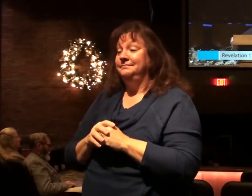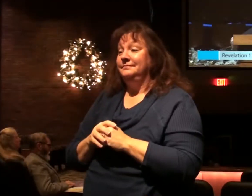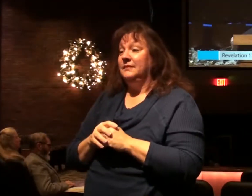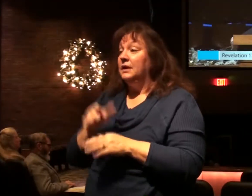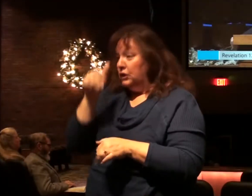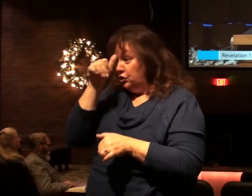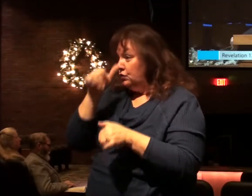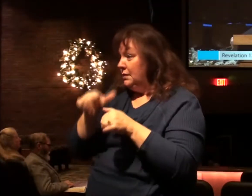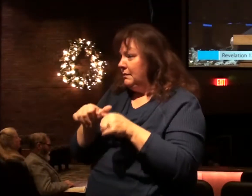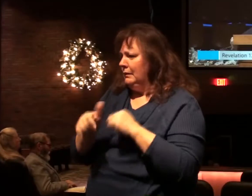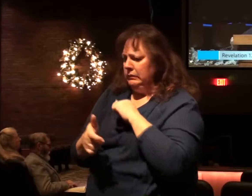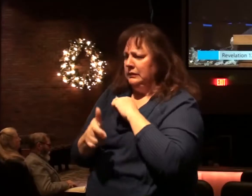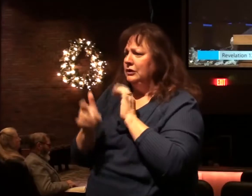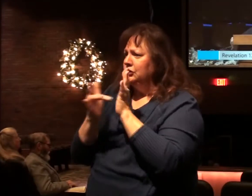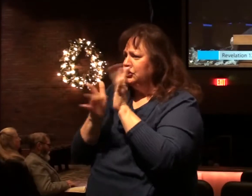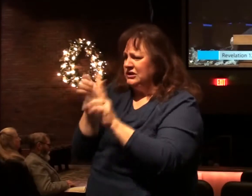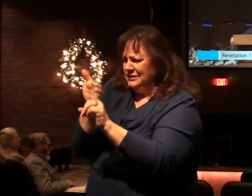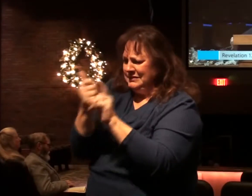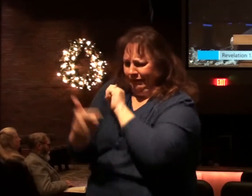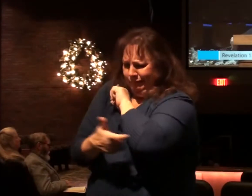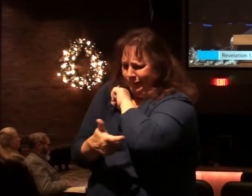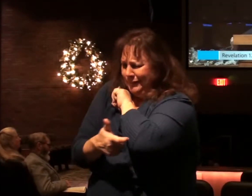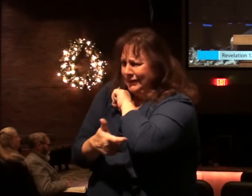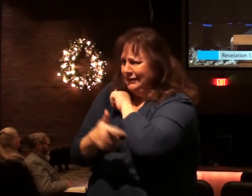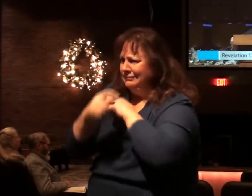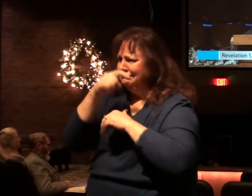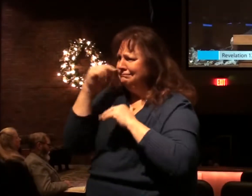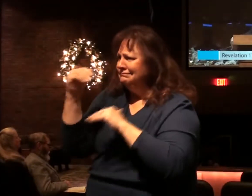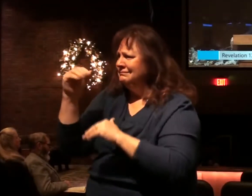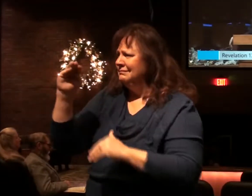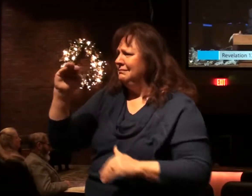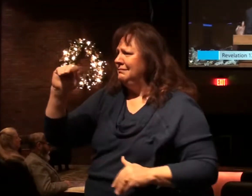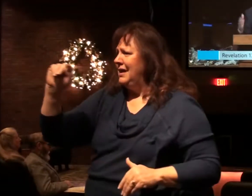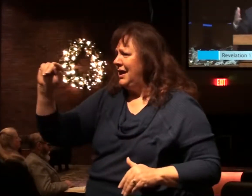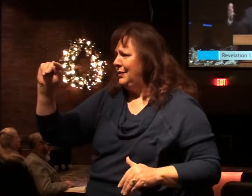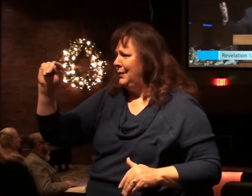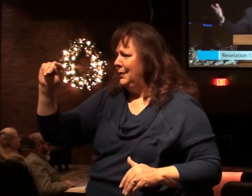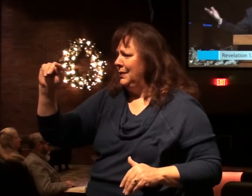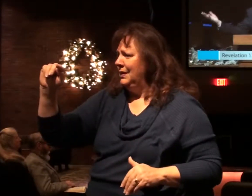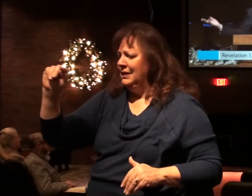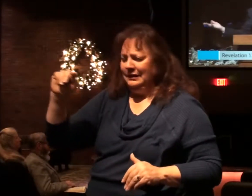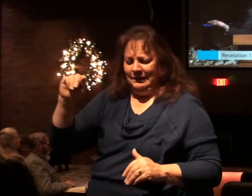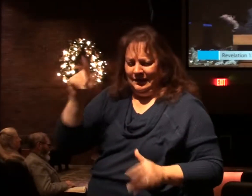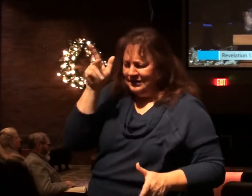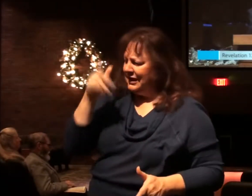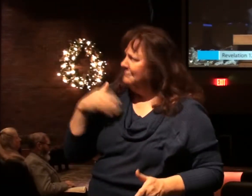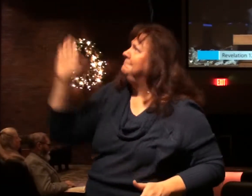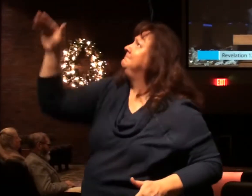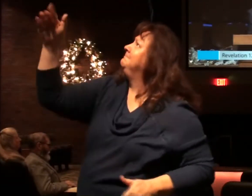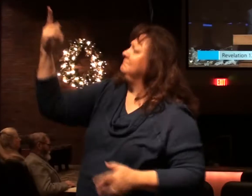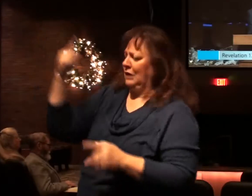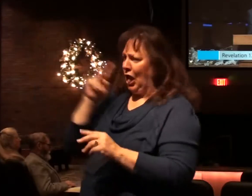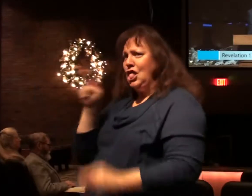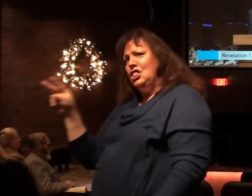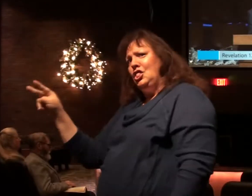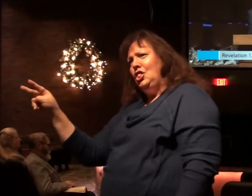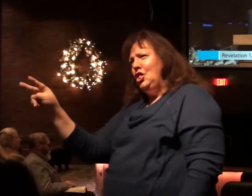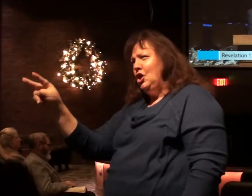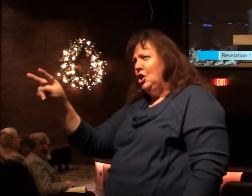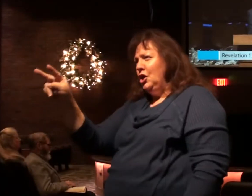Remember the temptation of Christ in Matthew. The devil showed Christ all the kingdoms of the world.